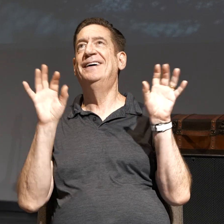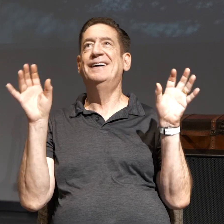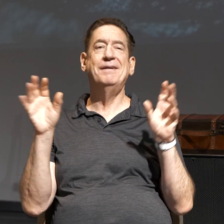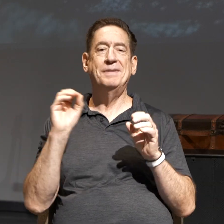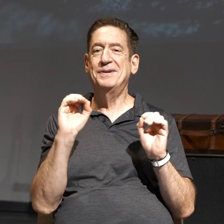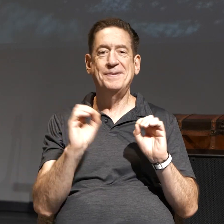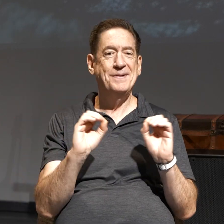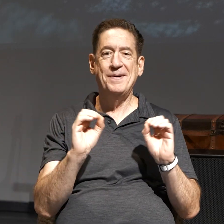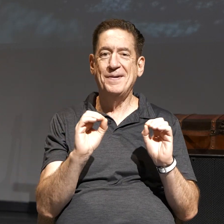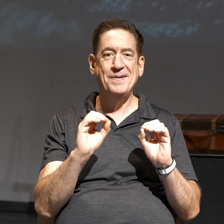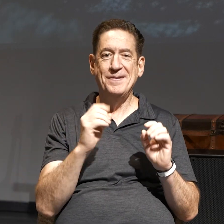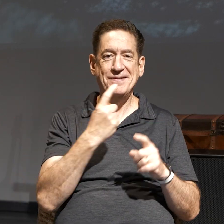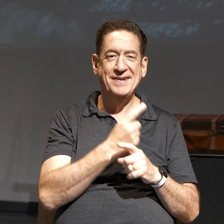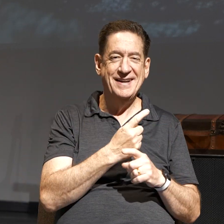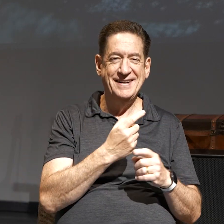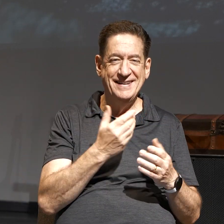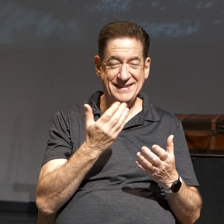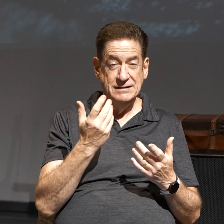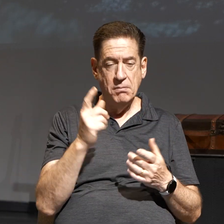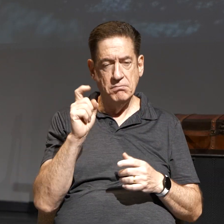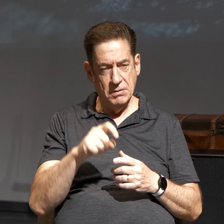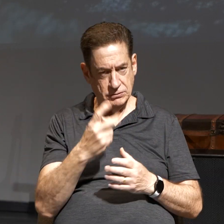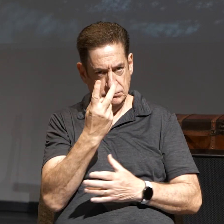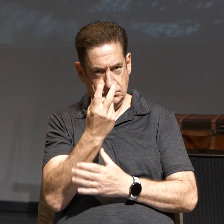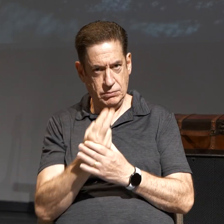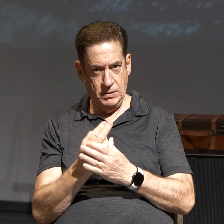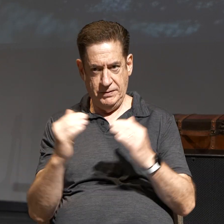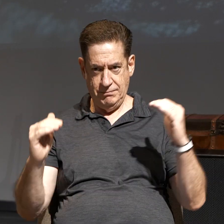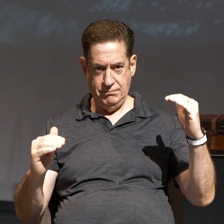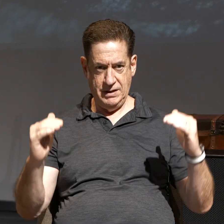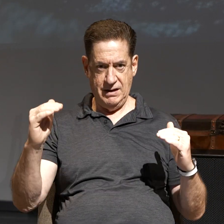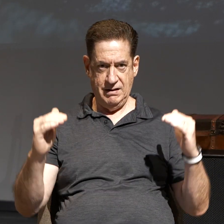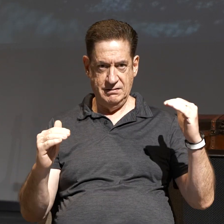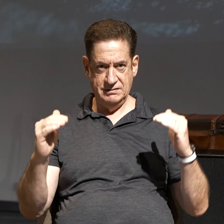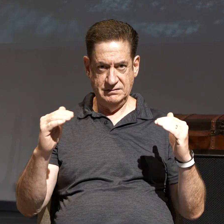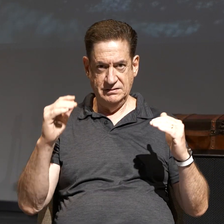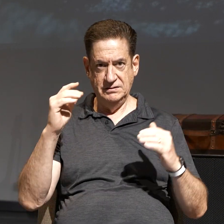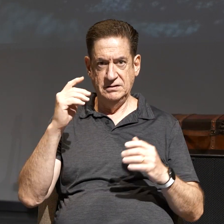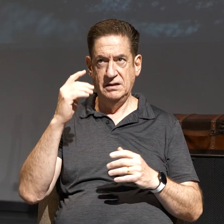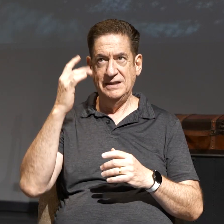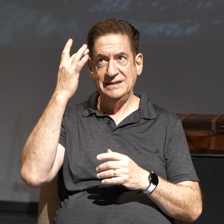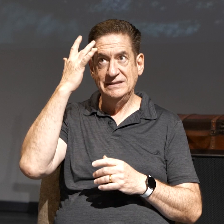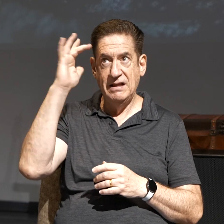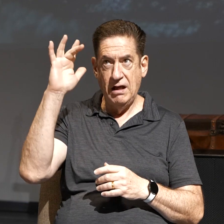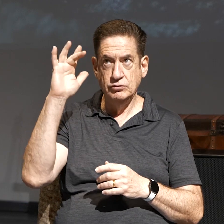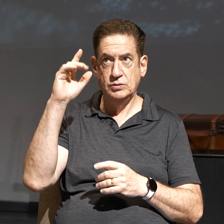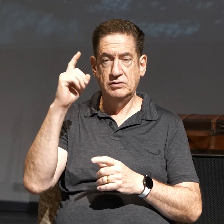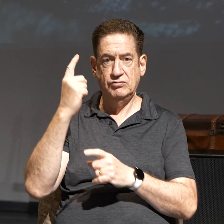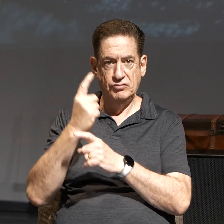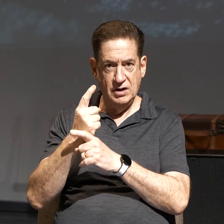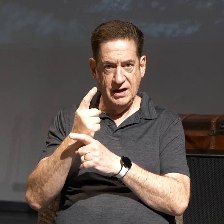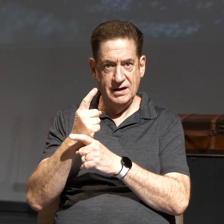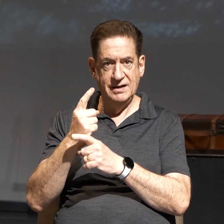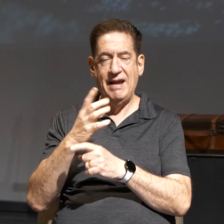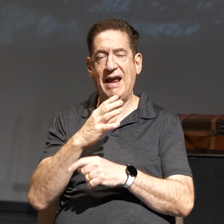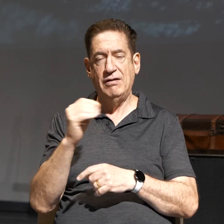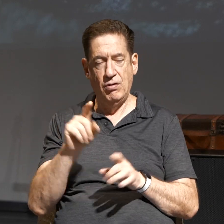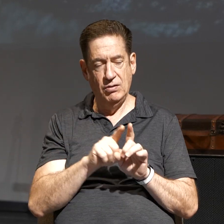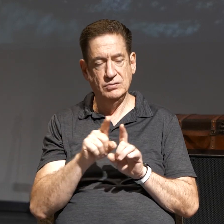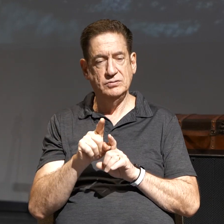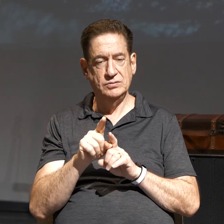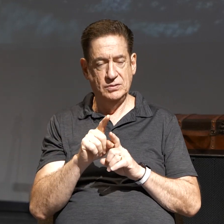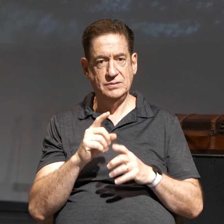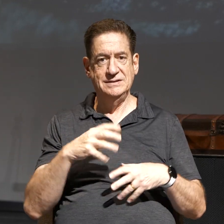Our relationship with God should be both intellectually sound, law of the Lord, and experientially satisfying, delight, and take pleasure in it. And then He uses the word